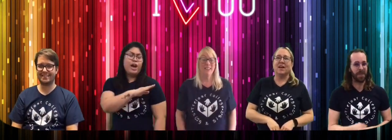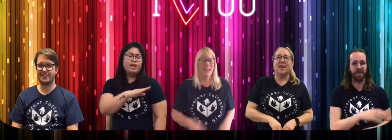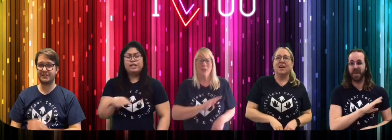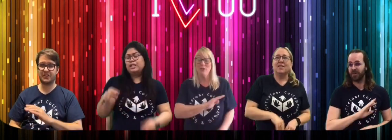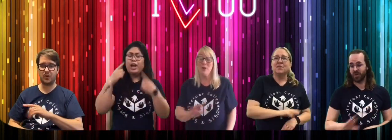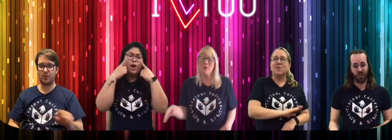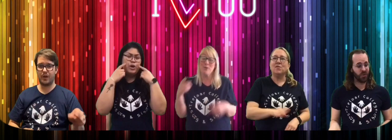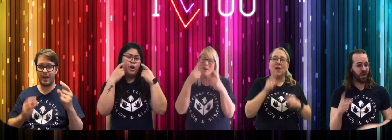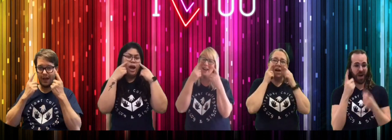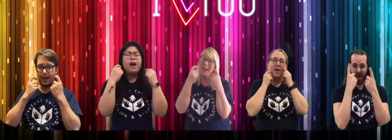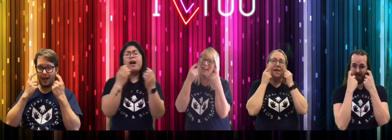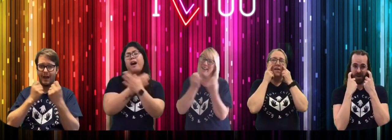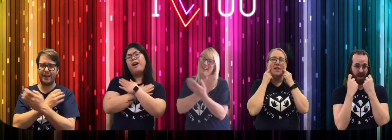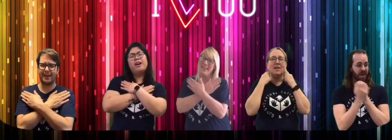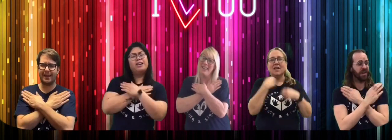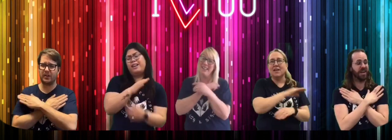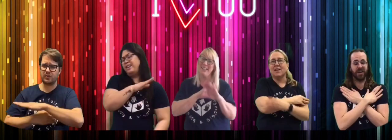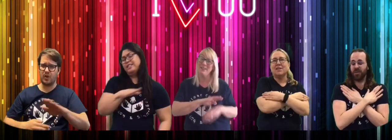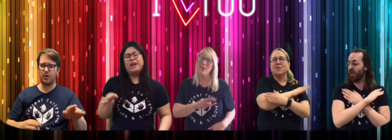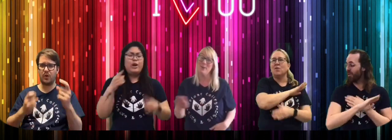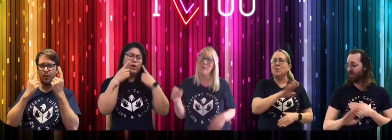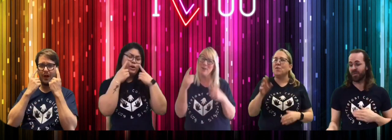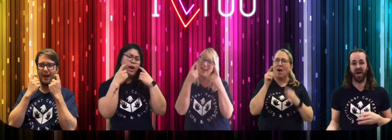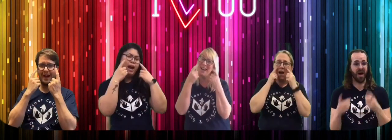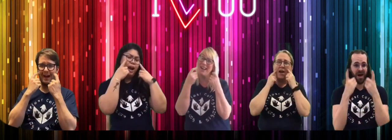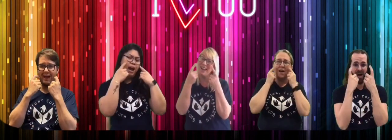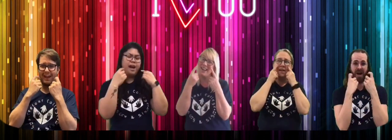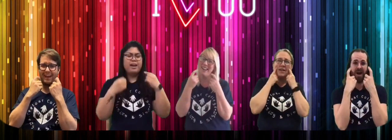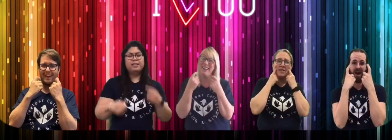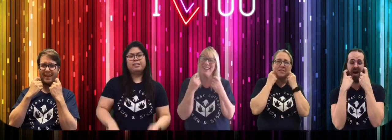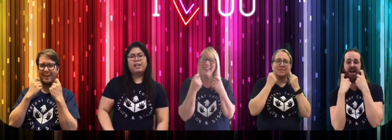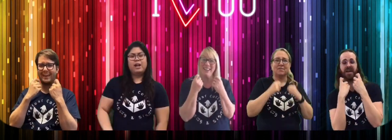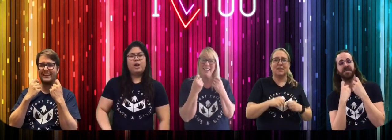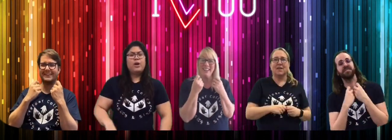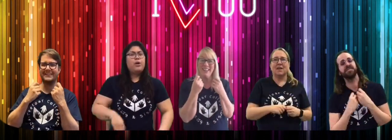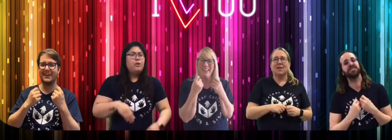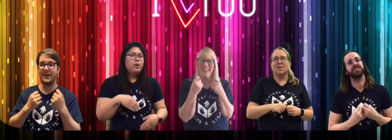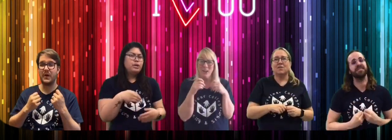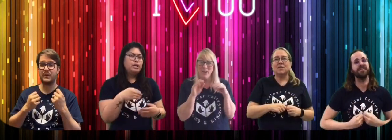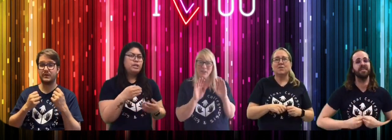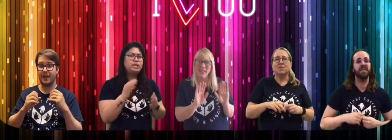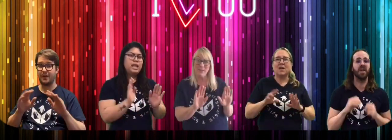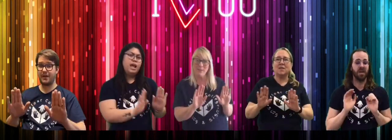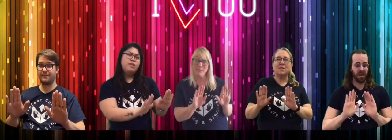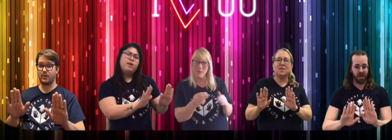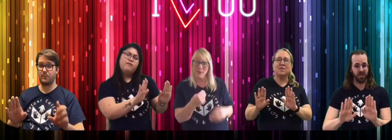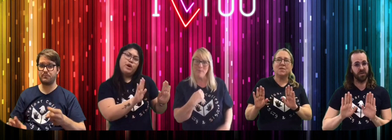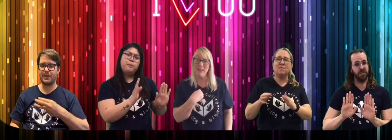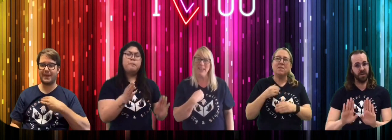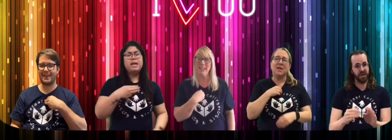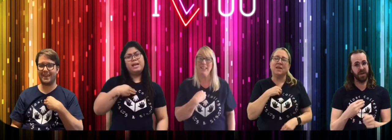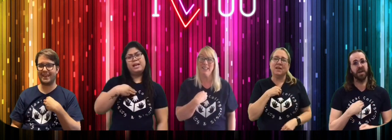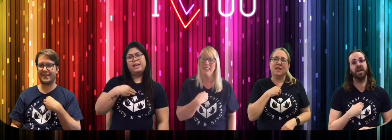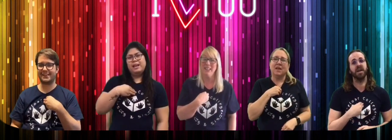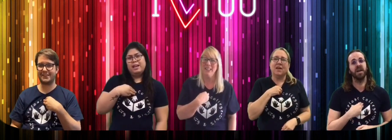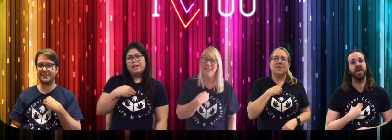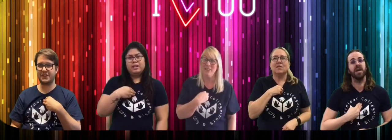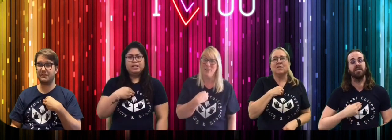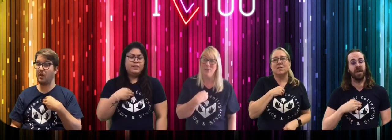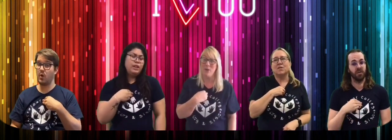Don't cry, honey, don't cry. Won't you save them for me? Even